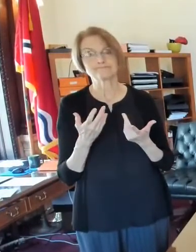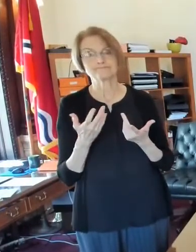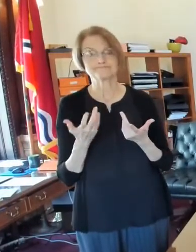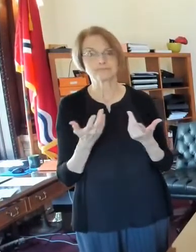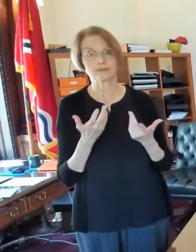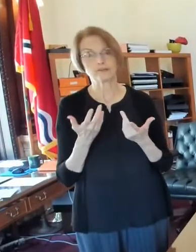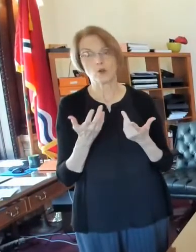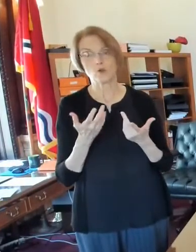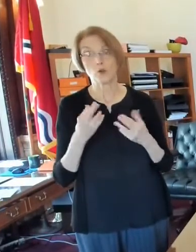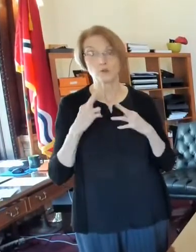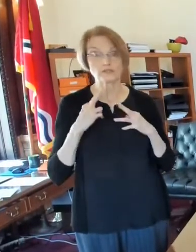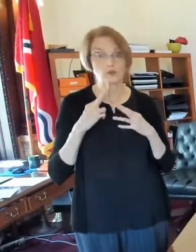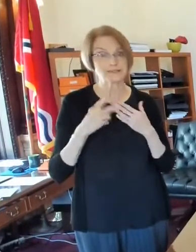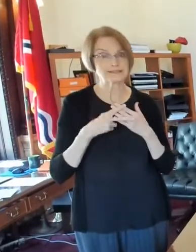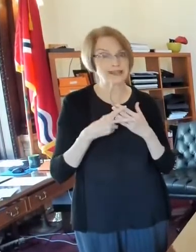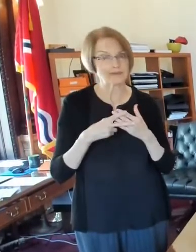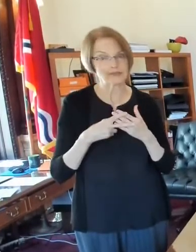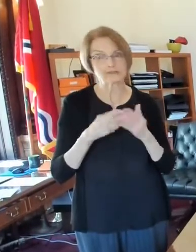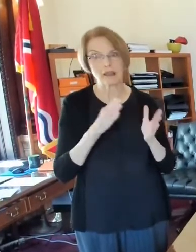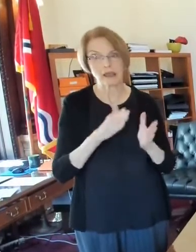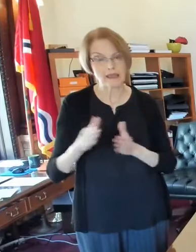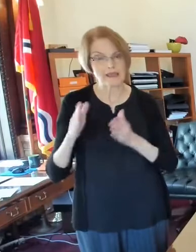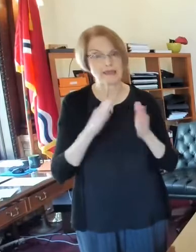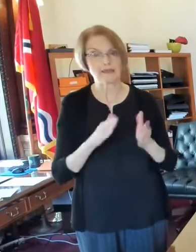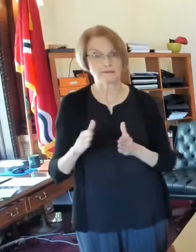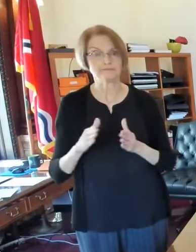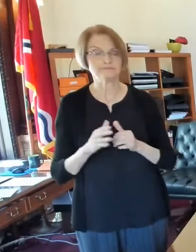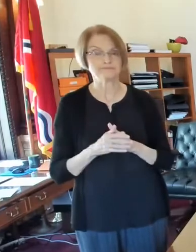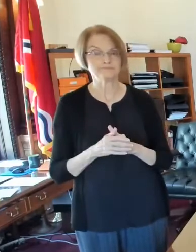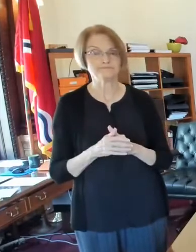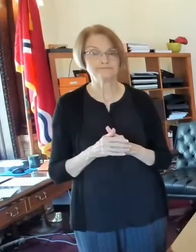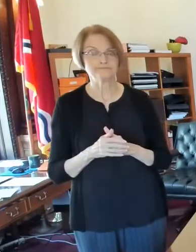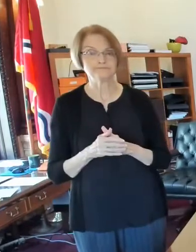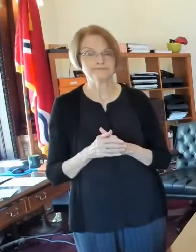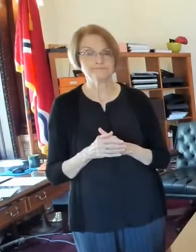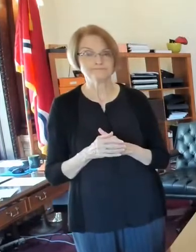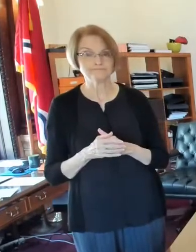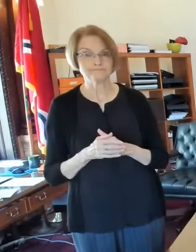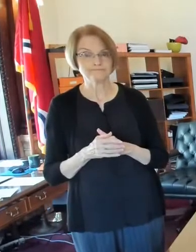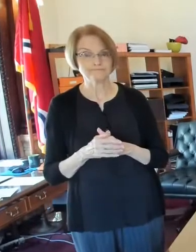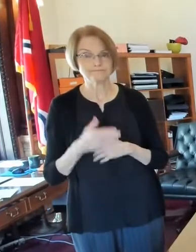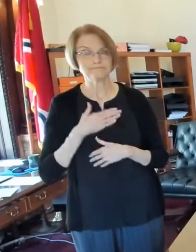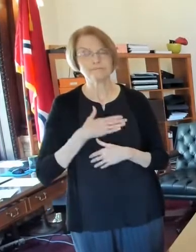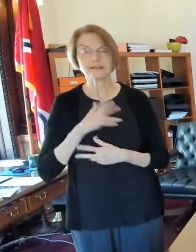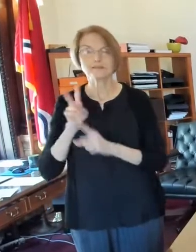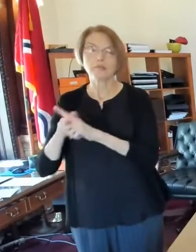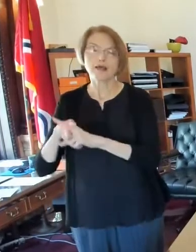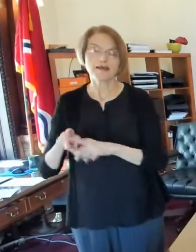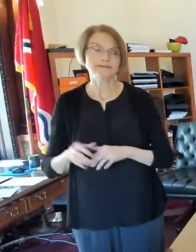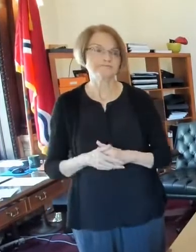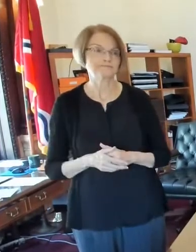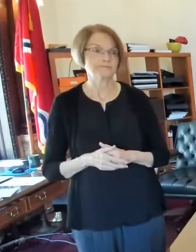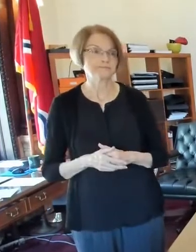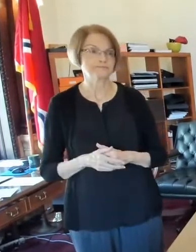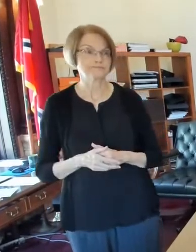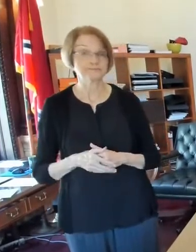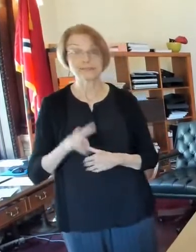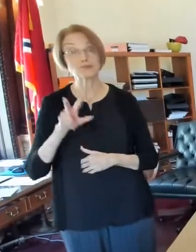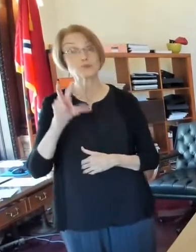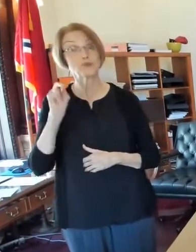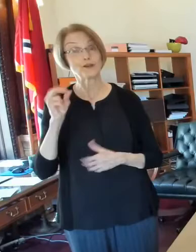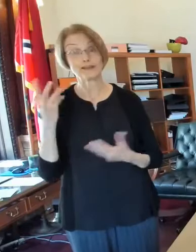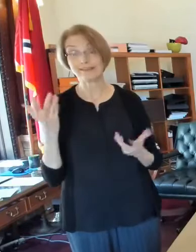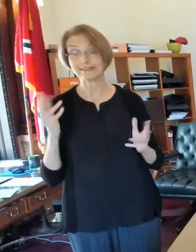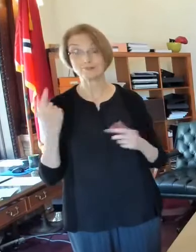deferred retirement savings plan. Um, so go on and apply. It's 2 30,